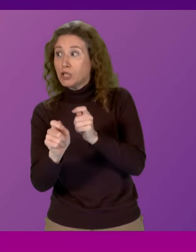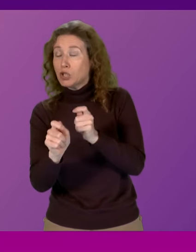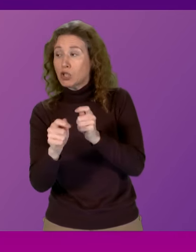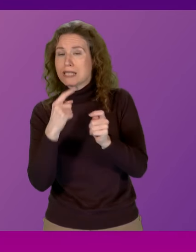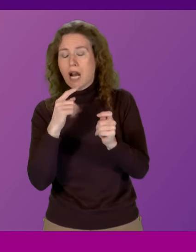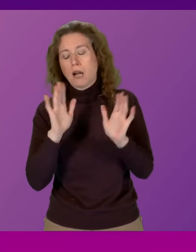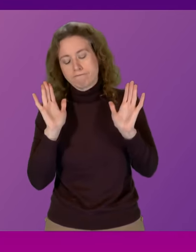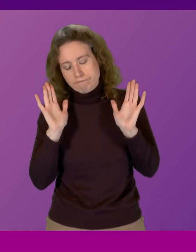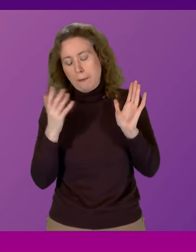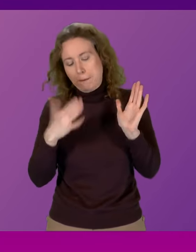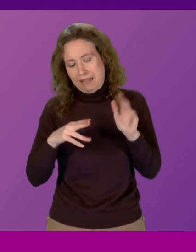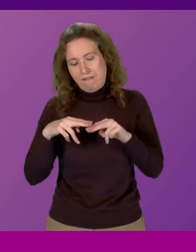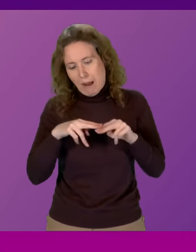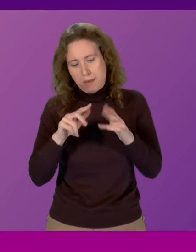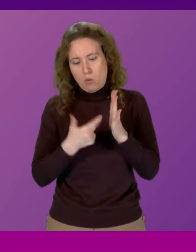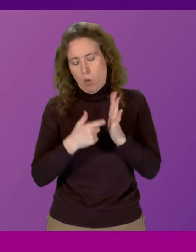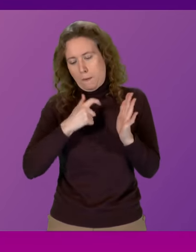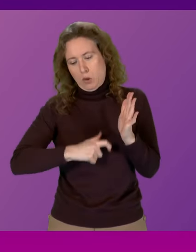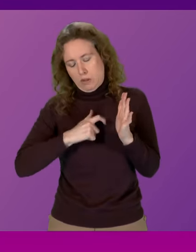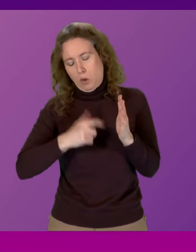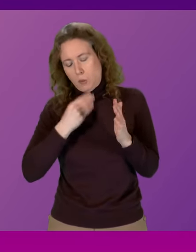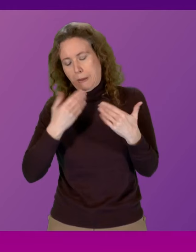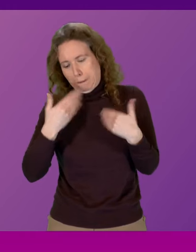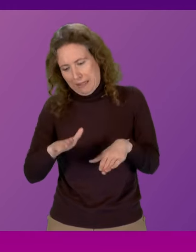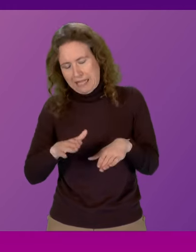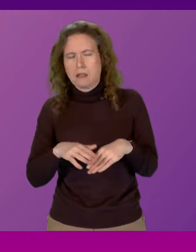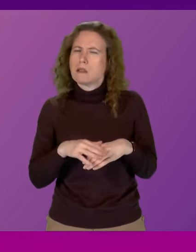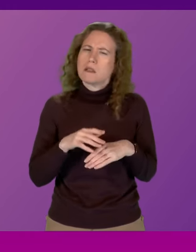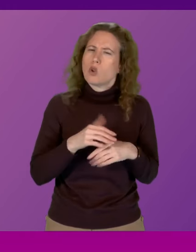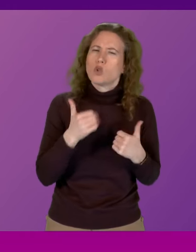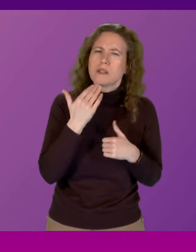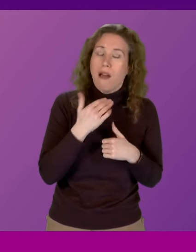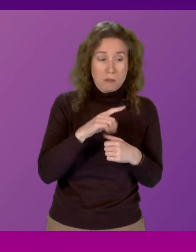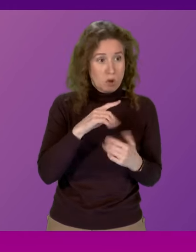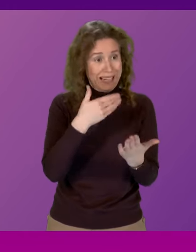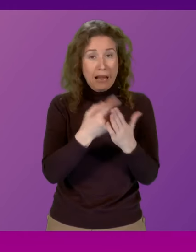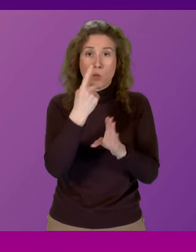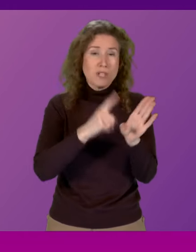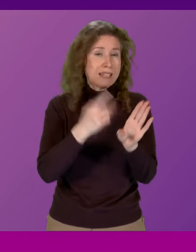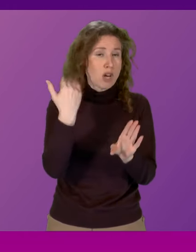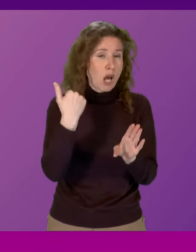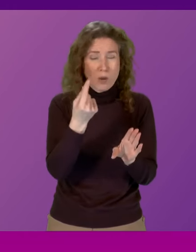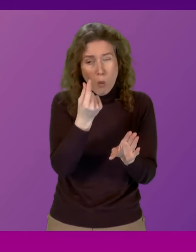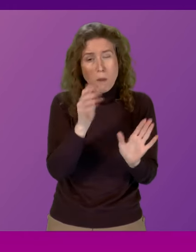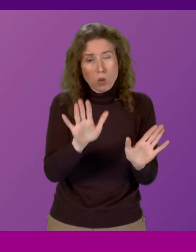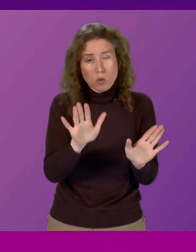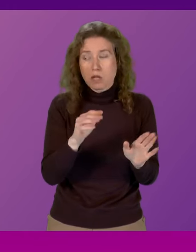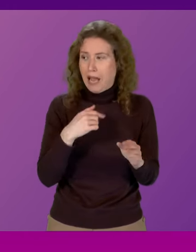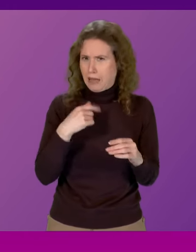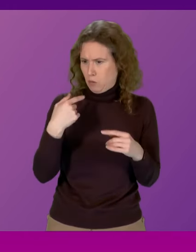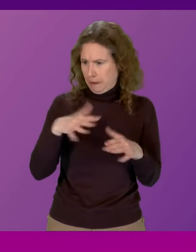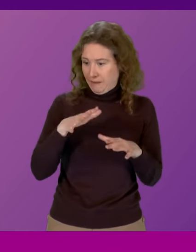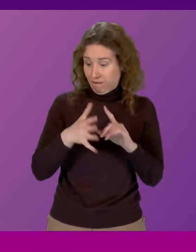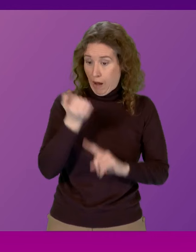or personal usage, that still won't cut it, because it will be nearly a year after the claim and a week into this scandal.